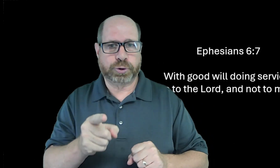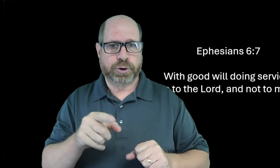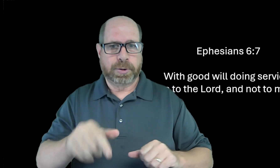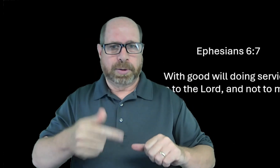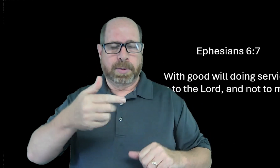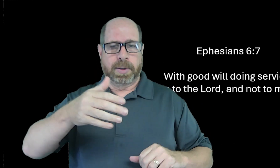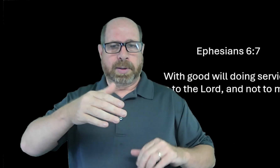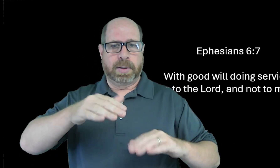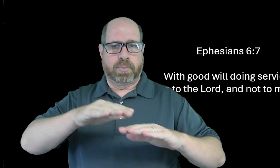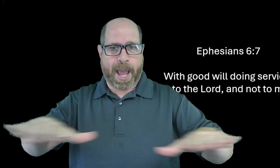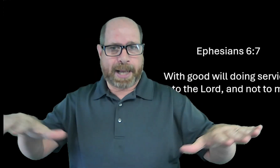and all you're doing